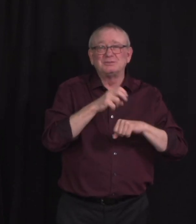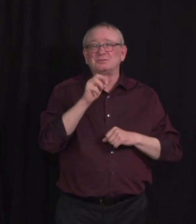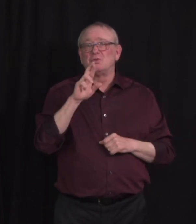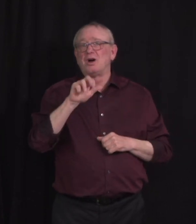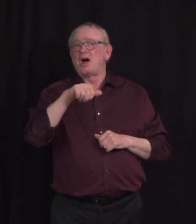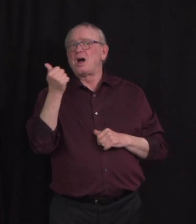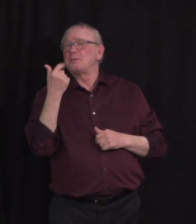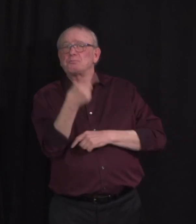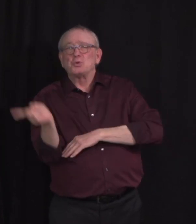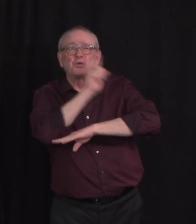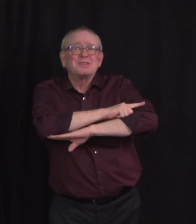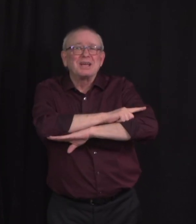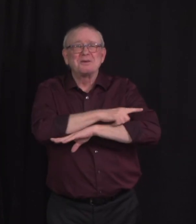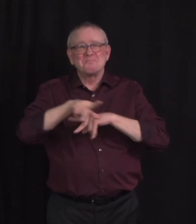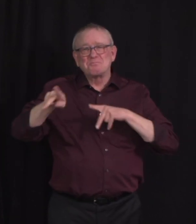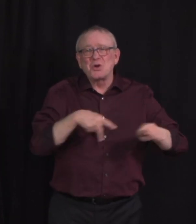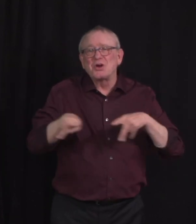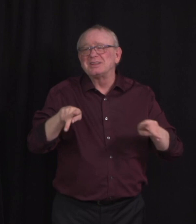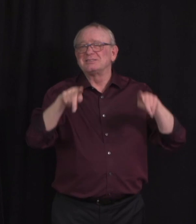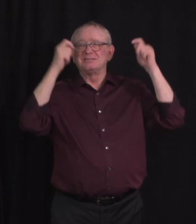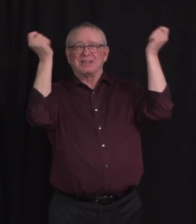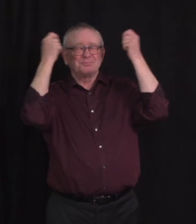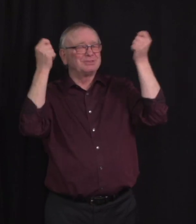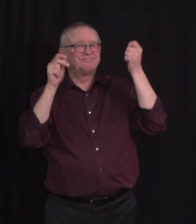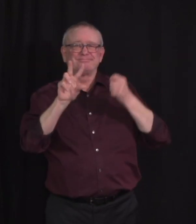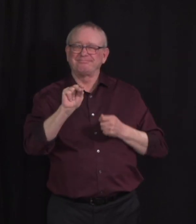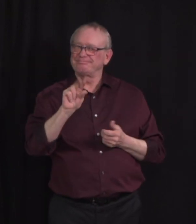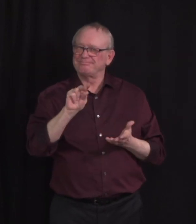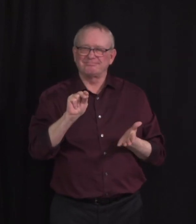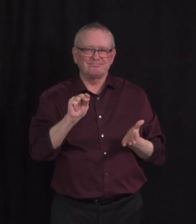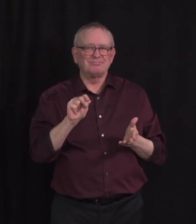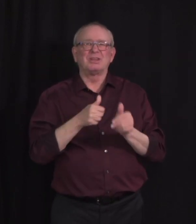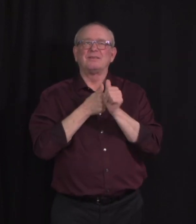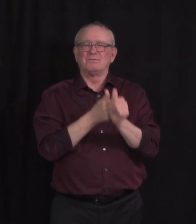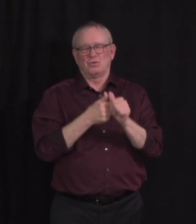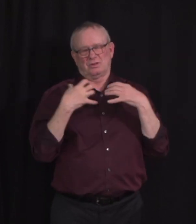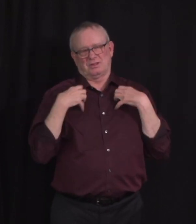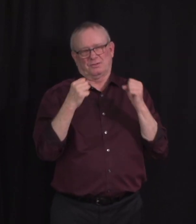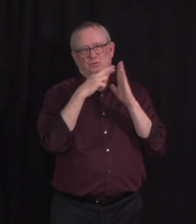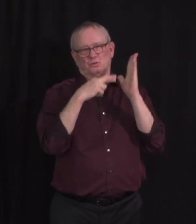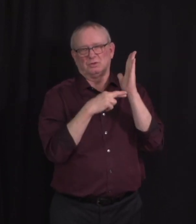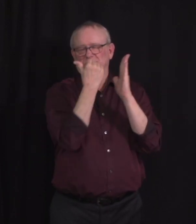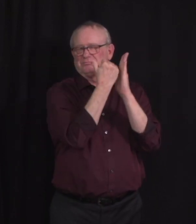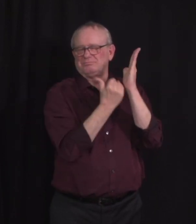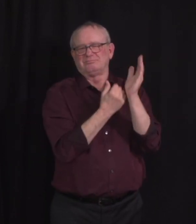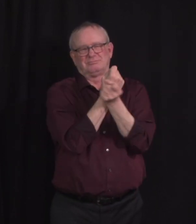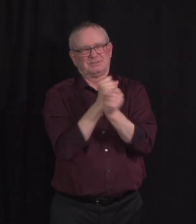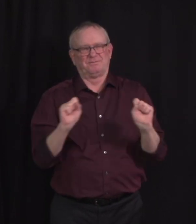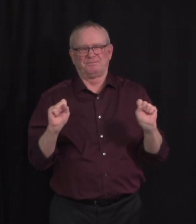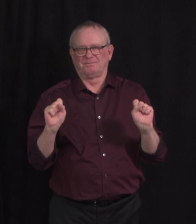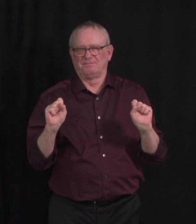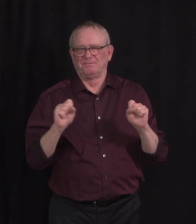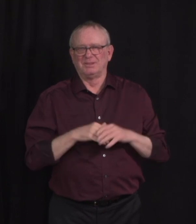up with friends on any day, it is important that we gather as safely as possible. Outdoor gatherings are allowed,